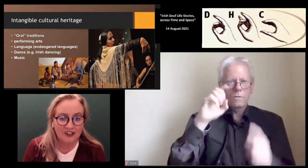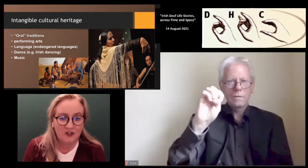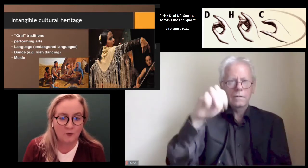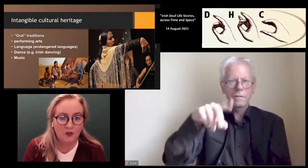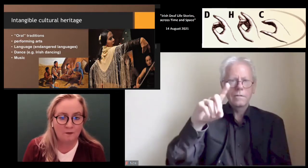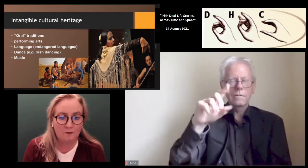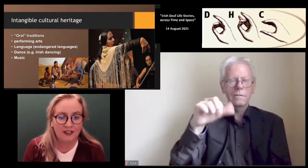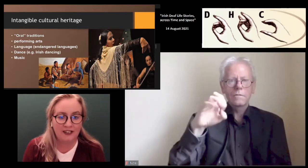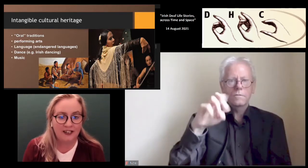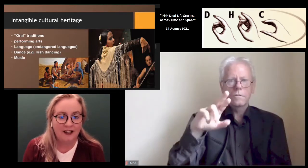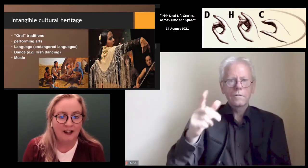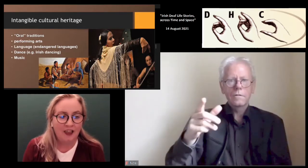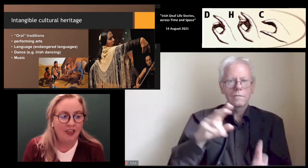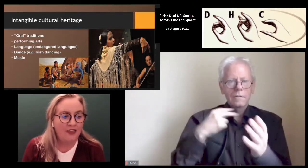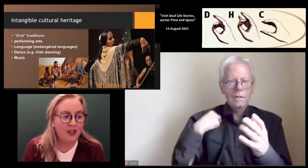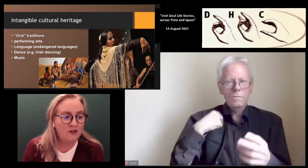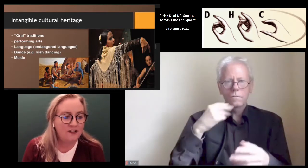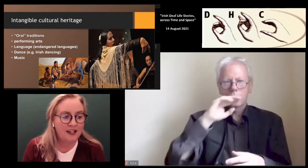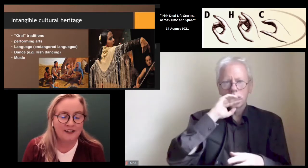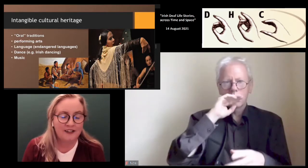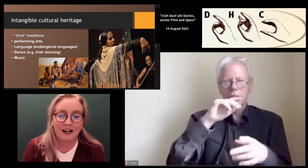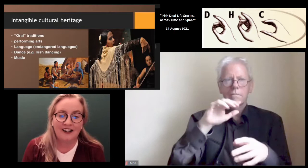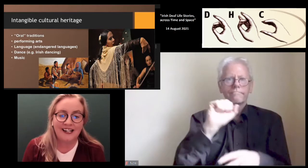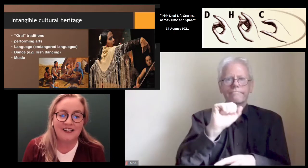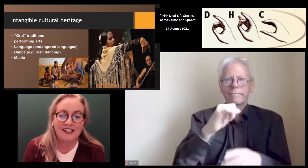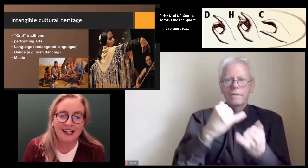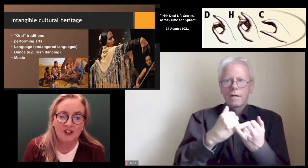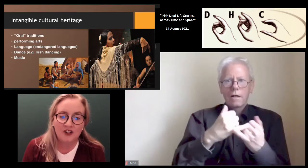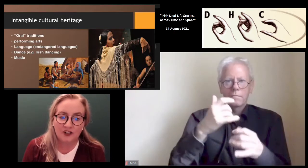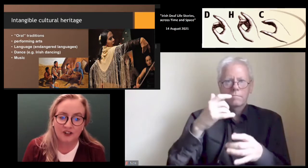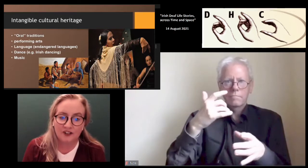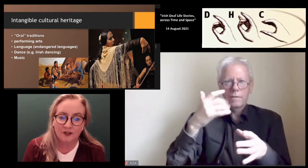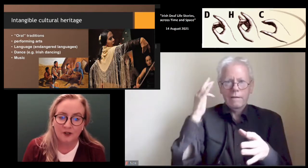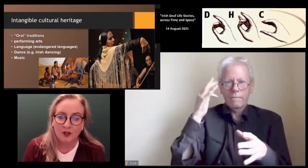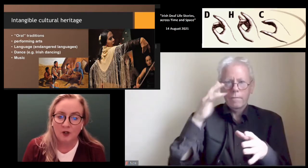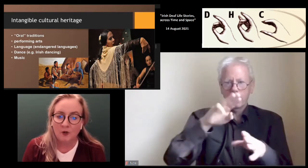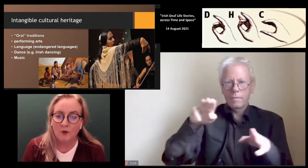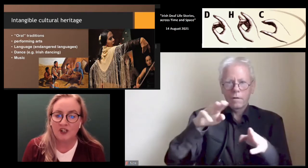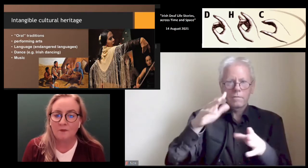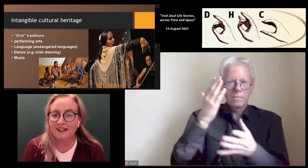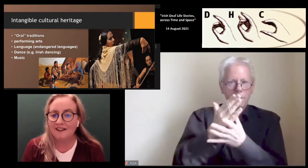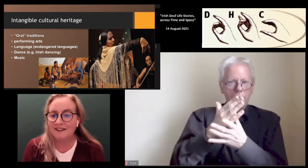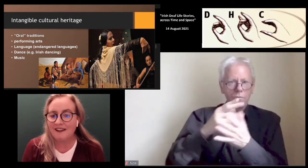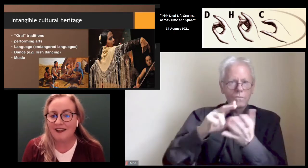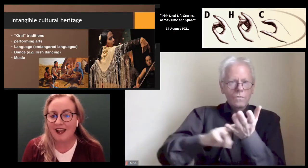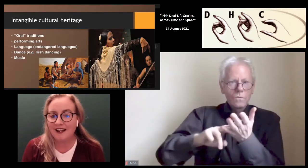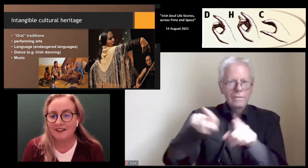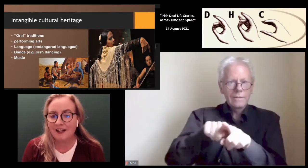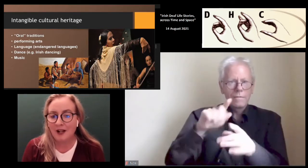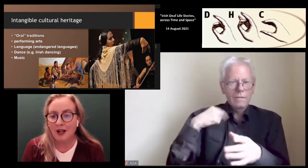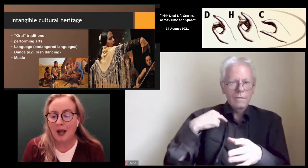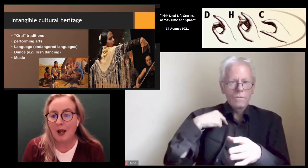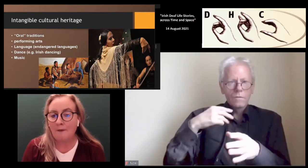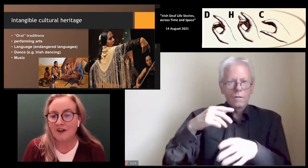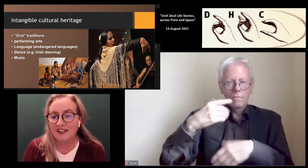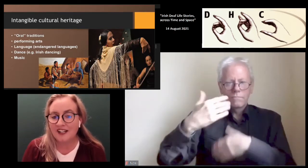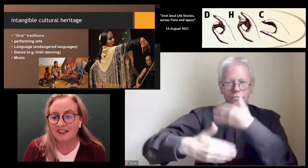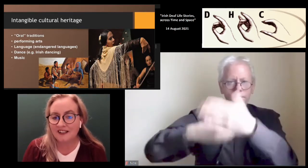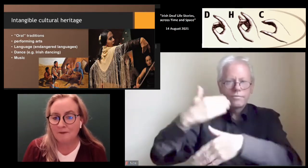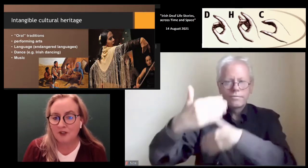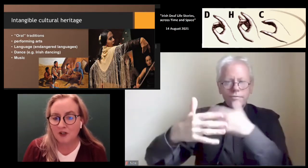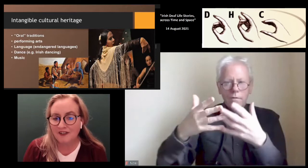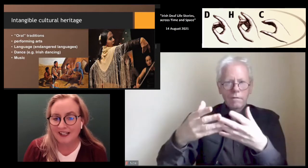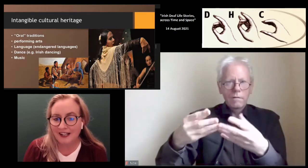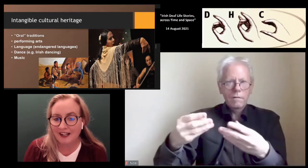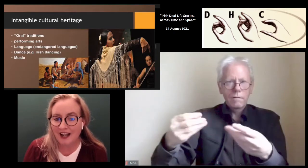would be those that are endangered, which means that a